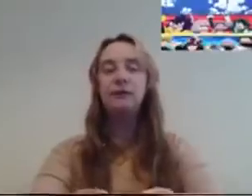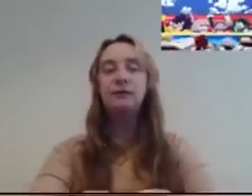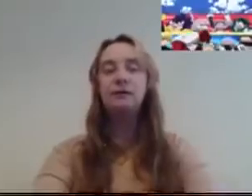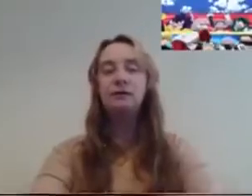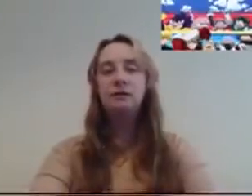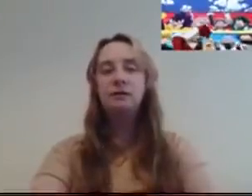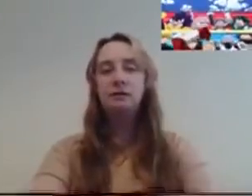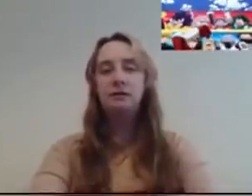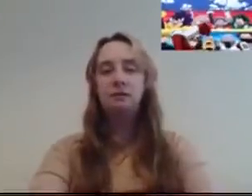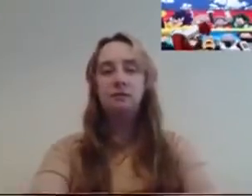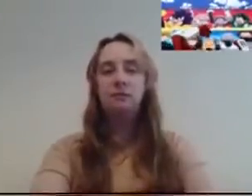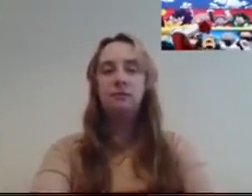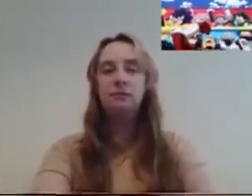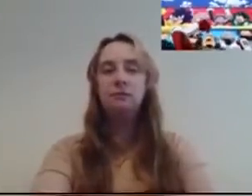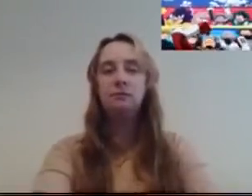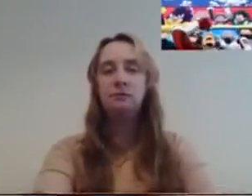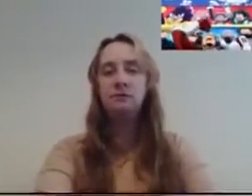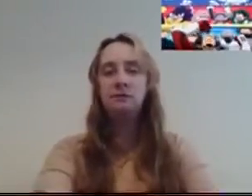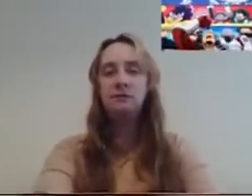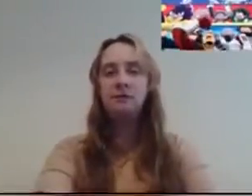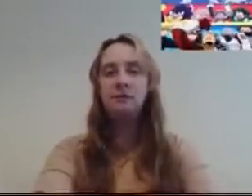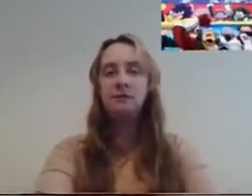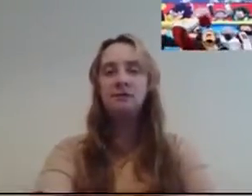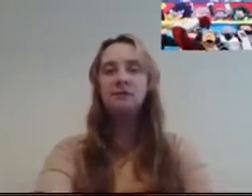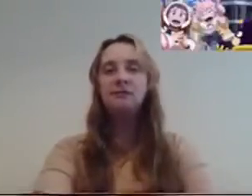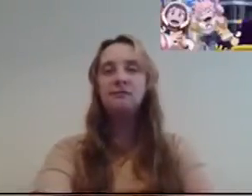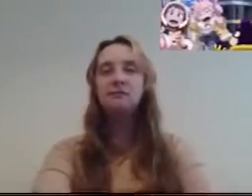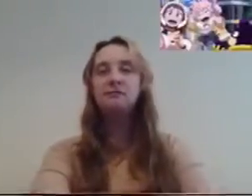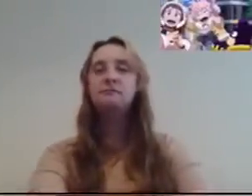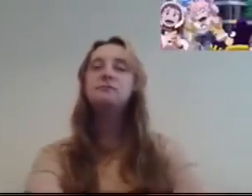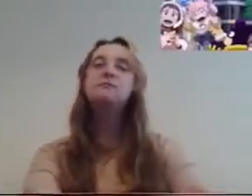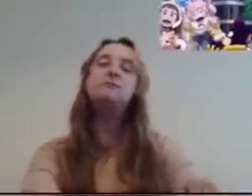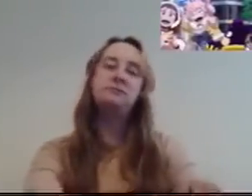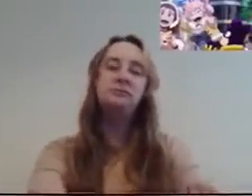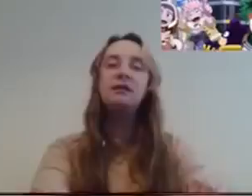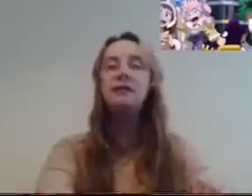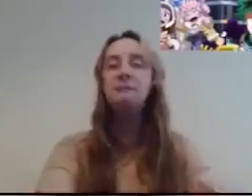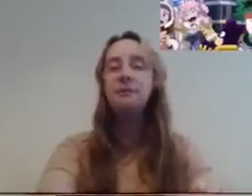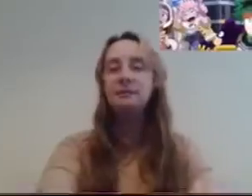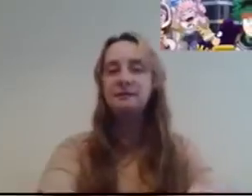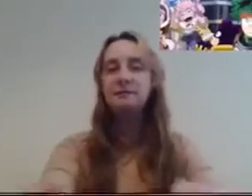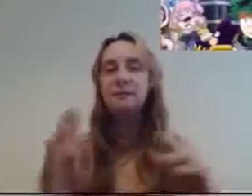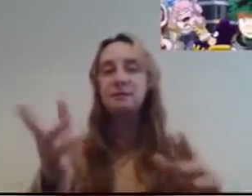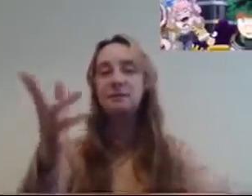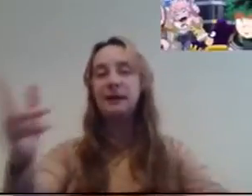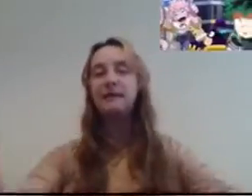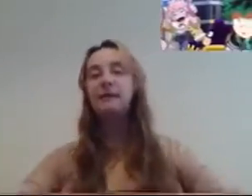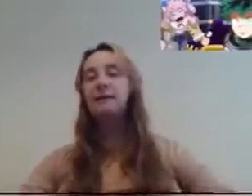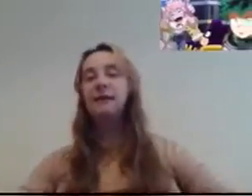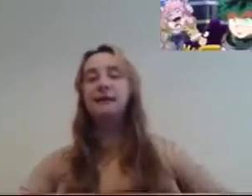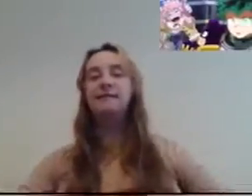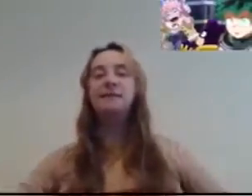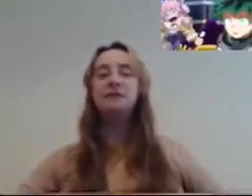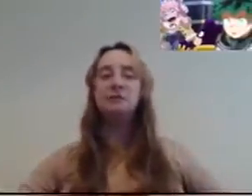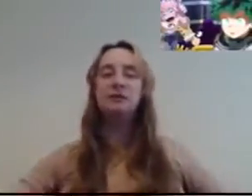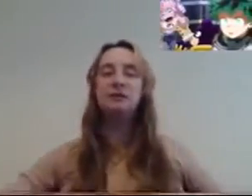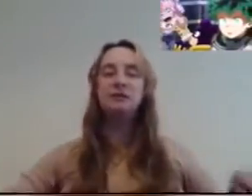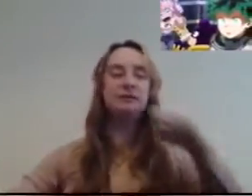It's now time for the fifth and final green match. This one's for all the glory. Are you ready?